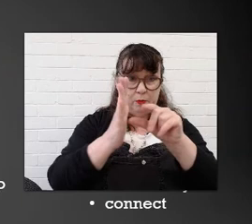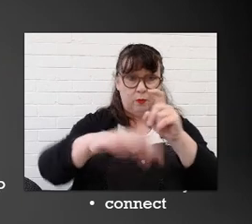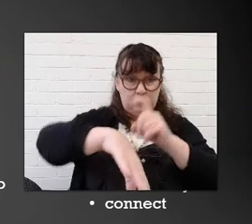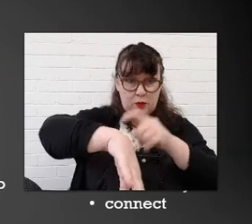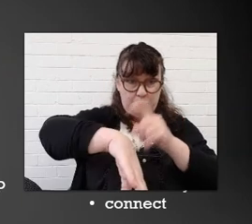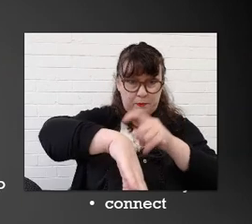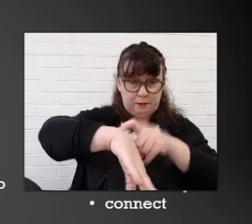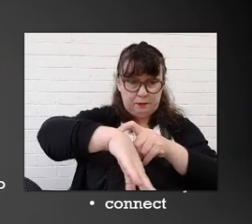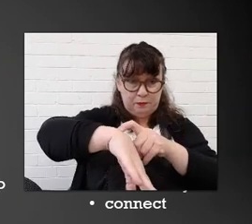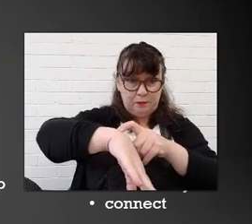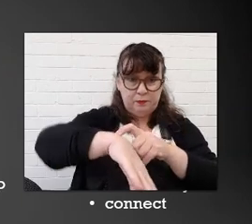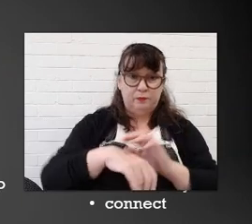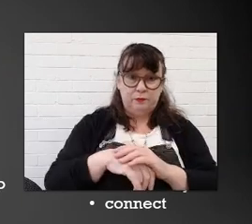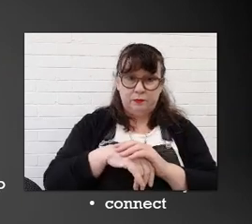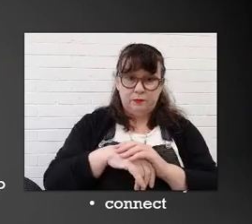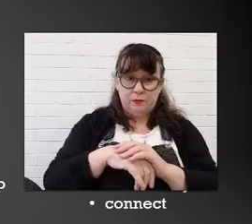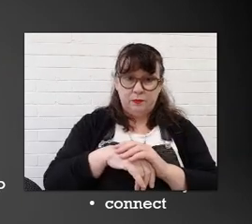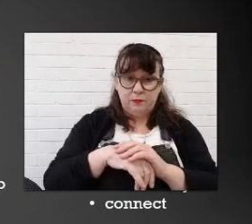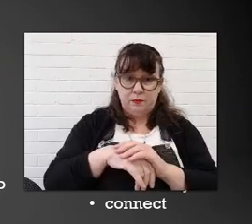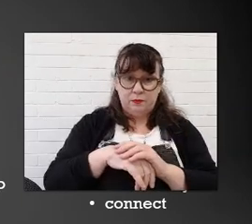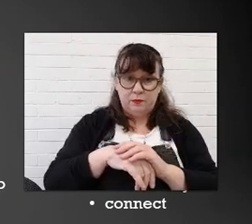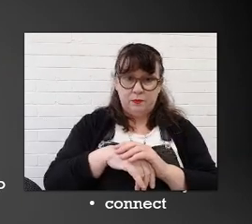Time has run out. Or time.